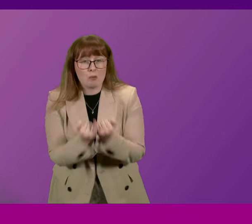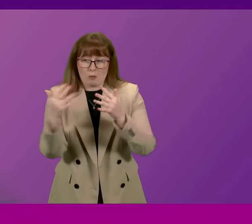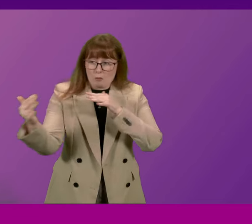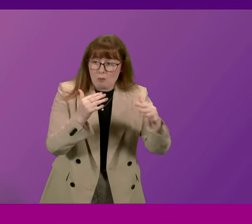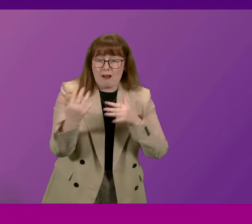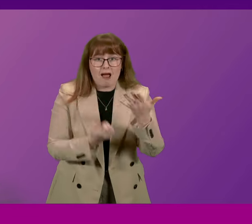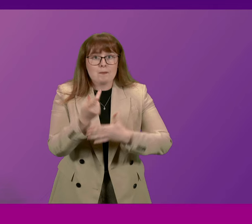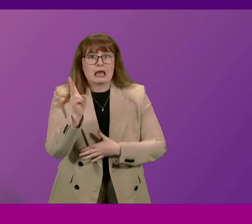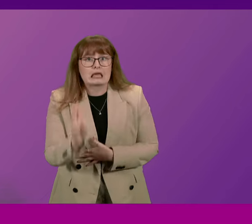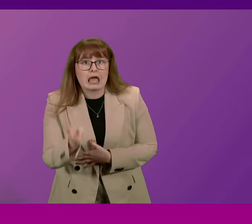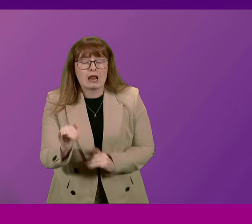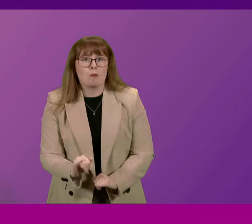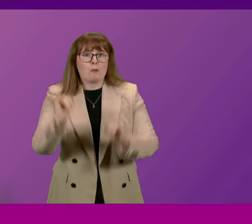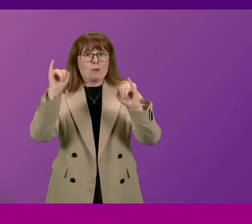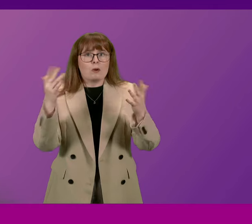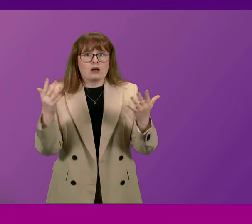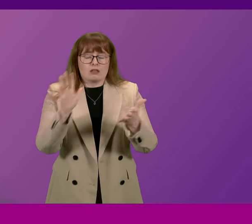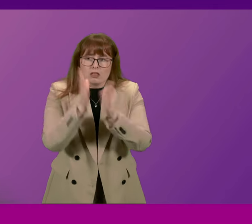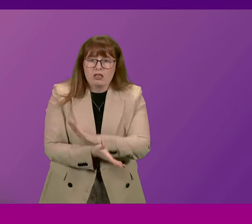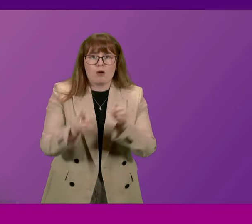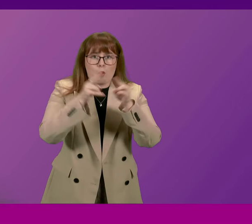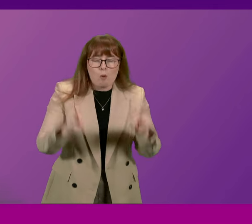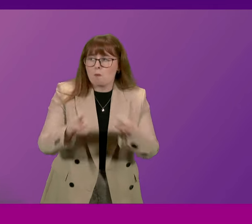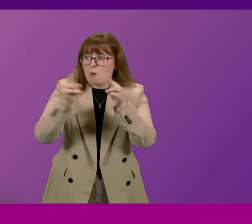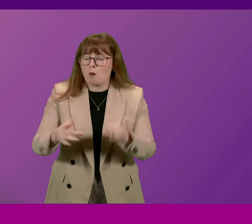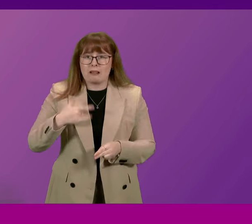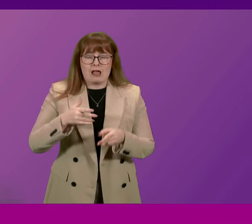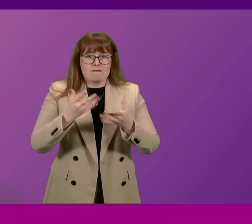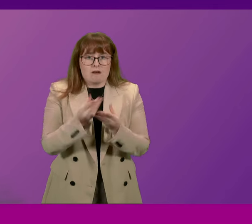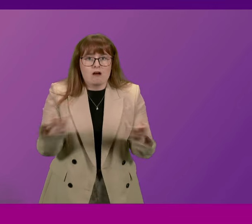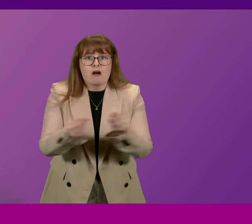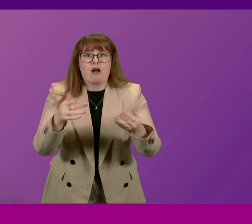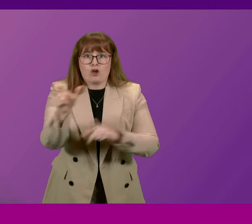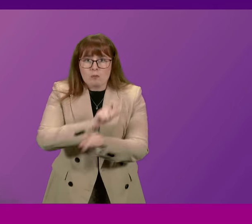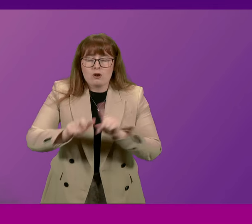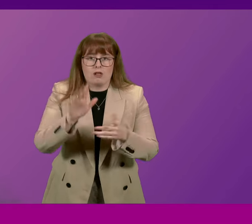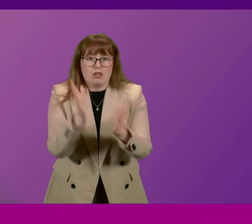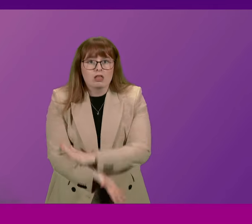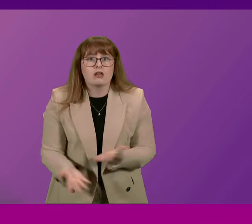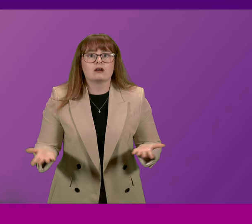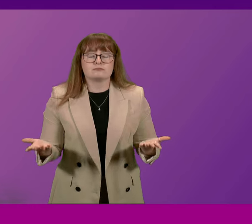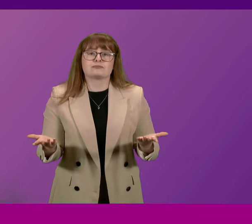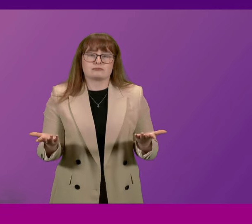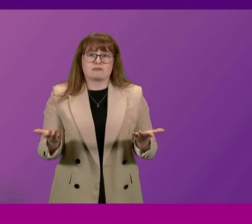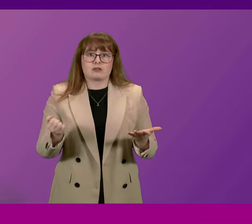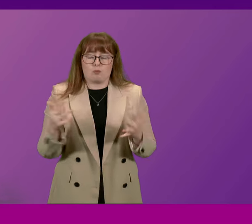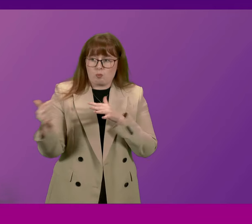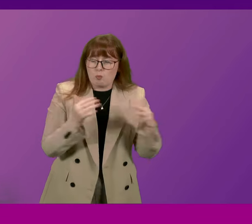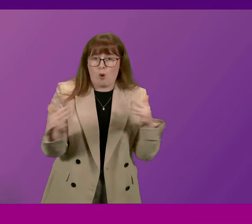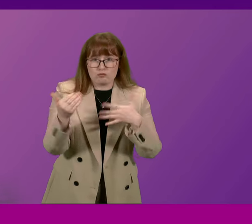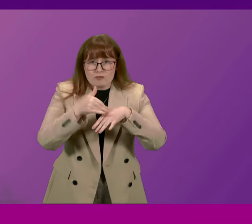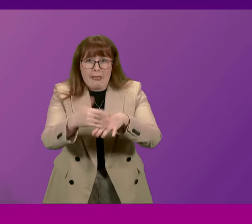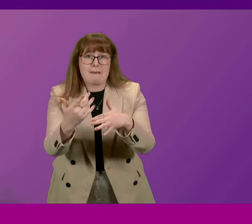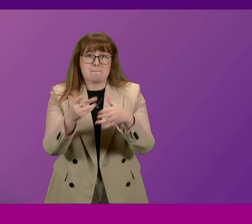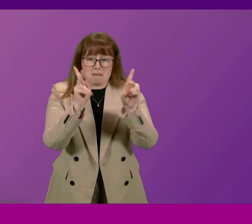again tears our world apart, destroying homes, lives, communities and futures. War crimes and